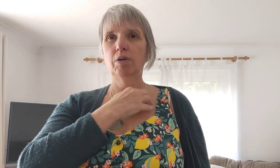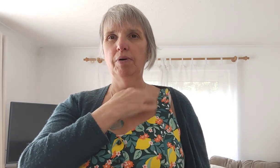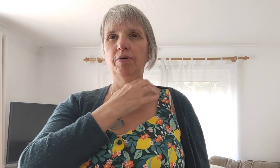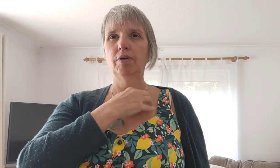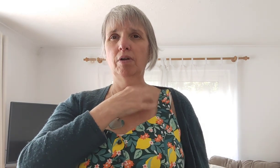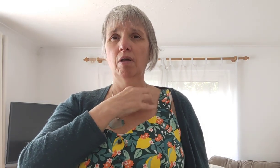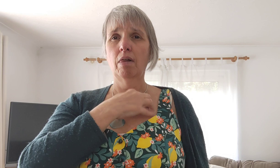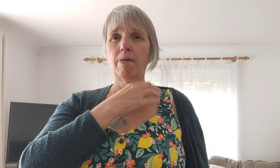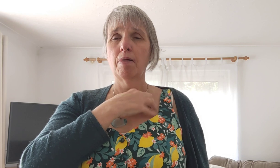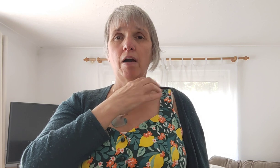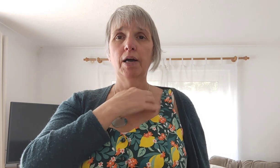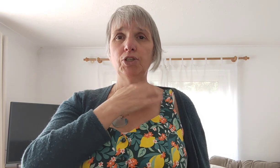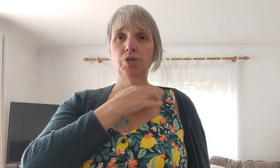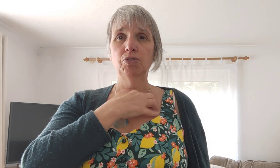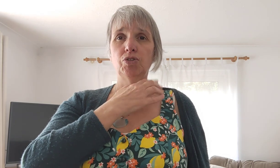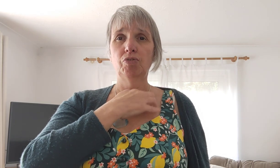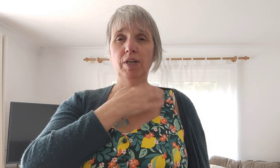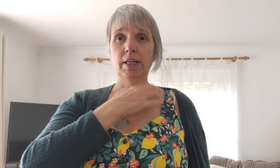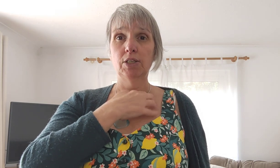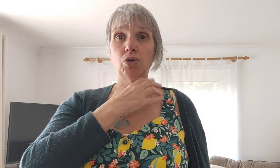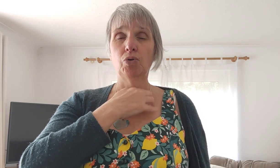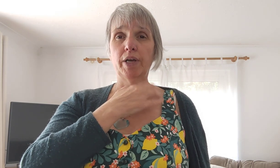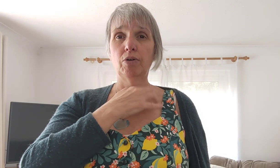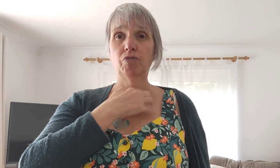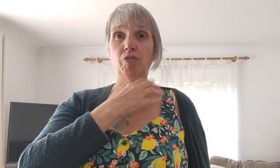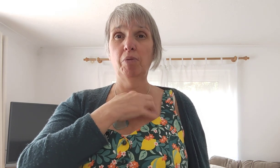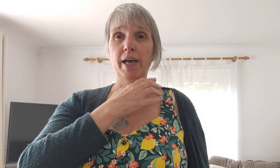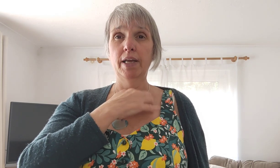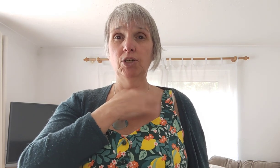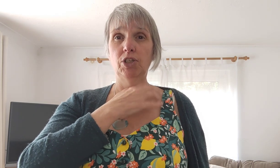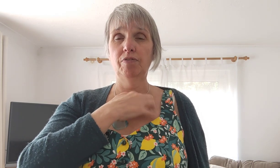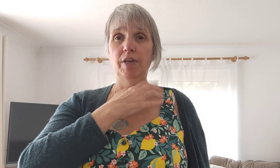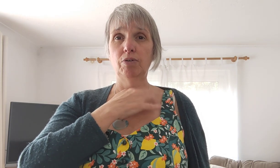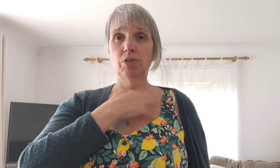collarbone i choose to release all guilt from my energy field